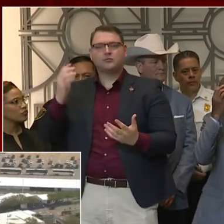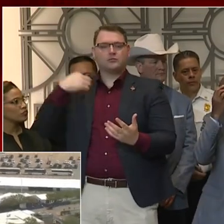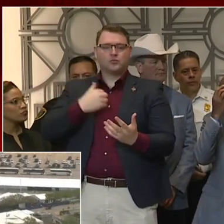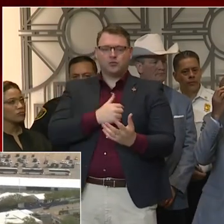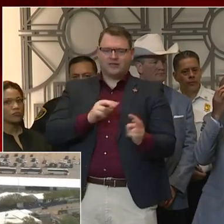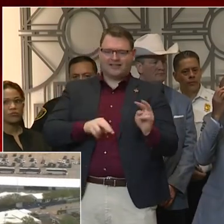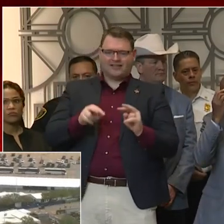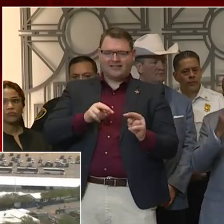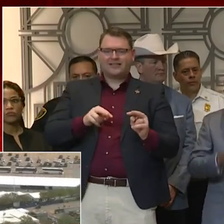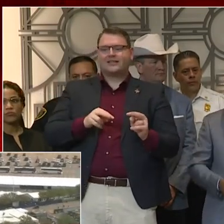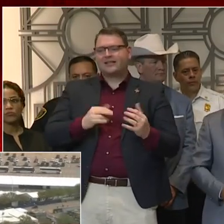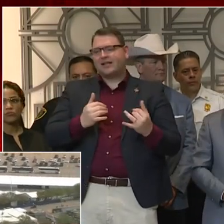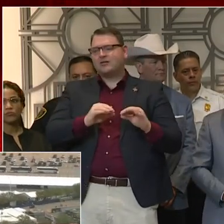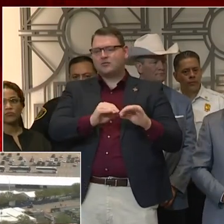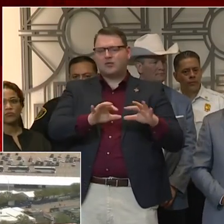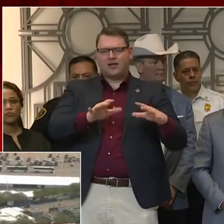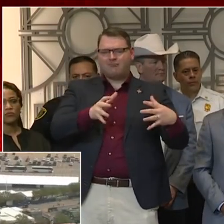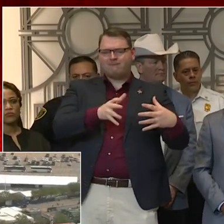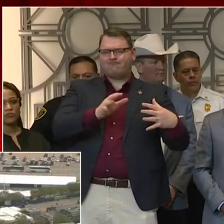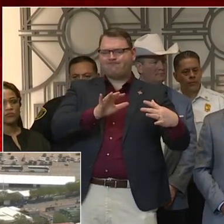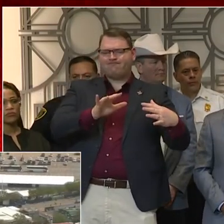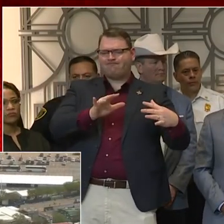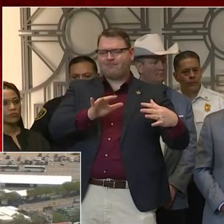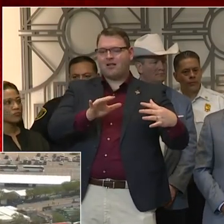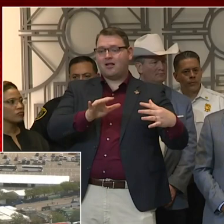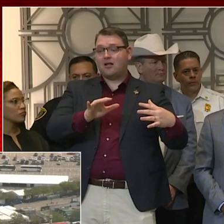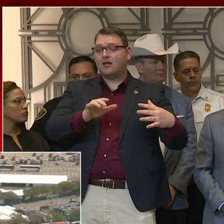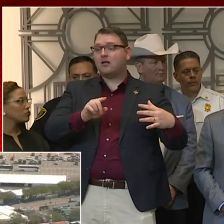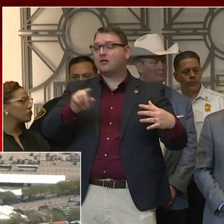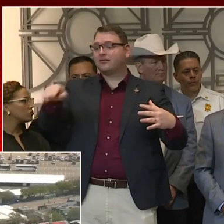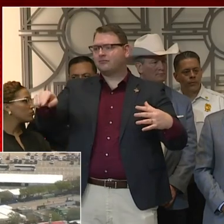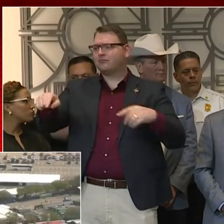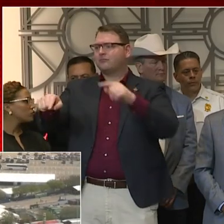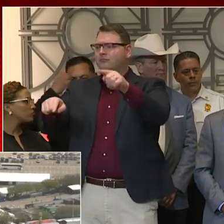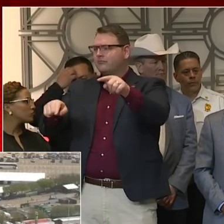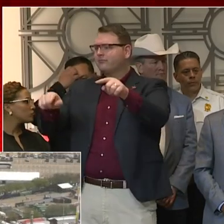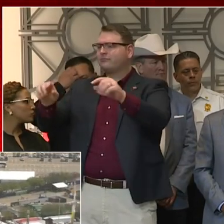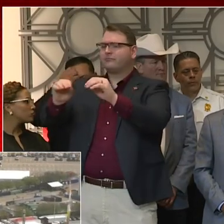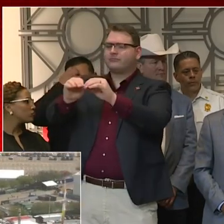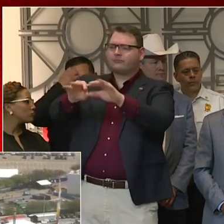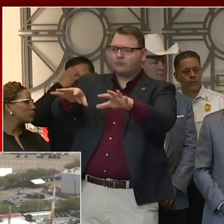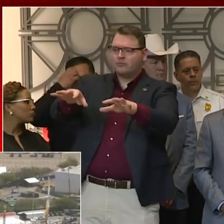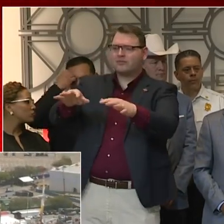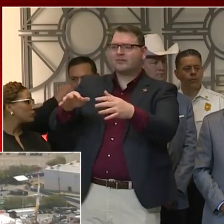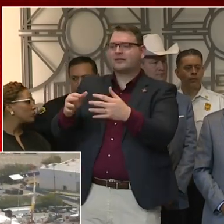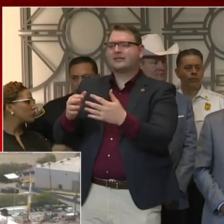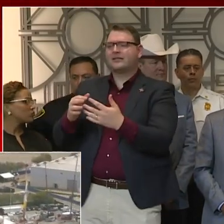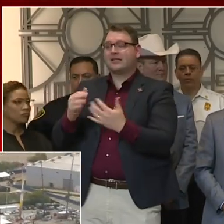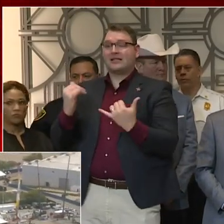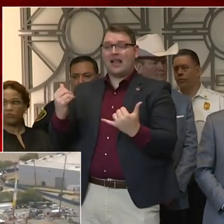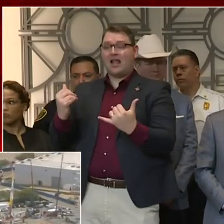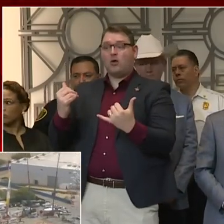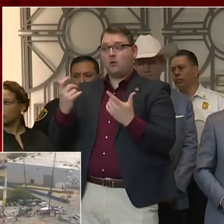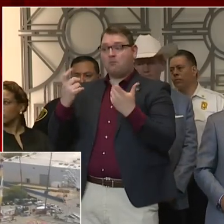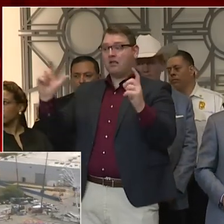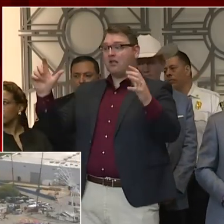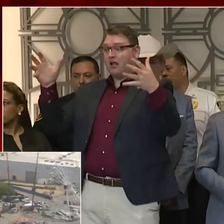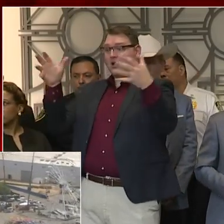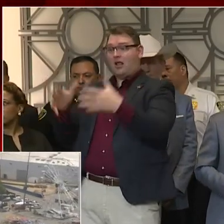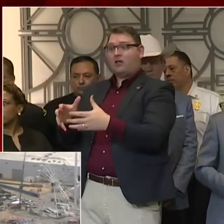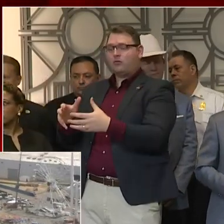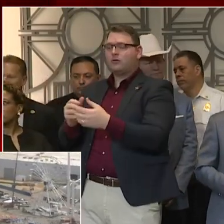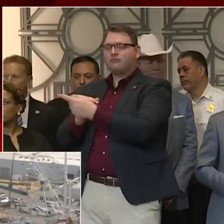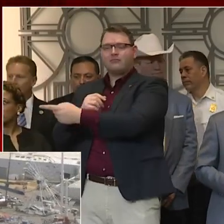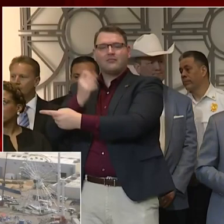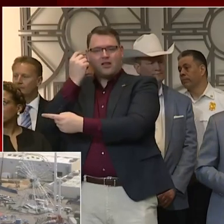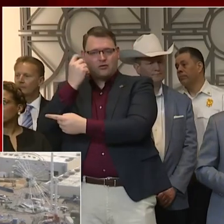spread, this isn't about the rodeo. This is about large gatherings and protecting the community. I understand, but if he was at the